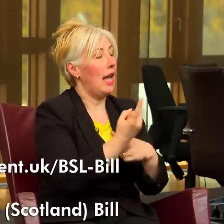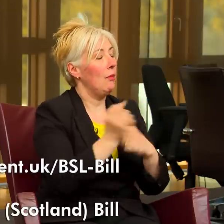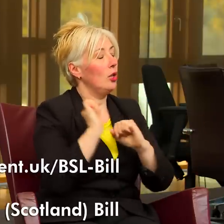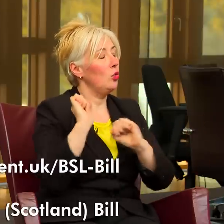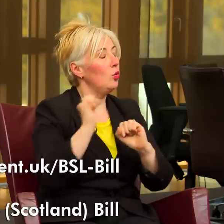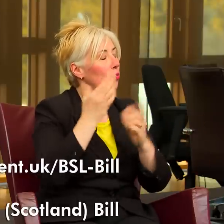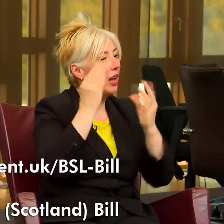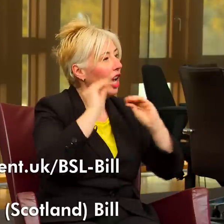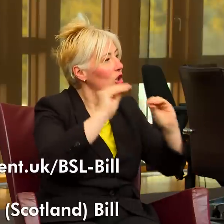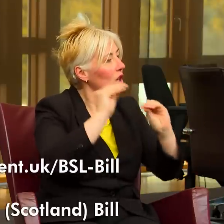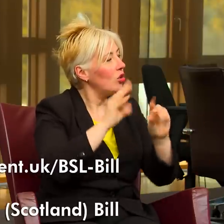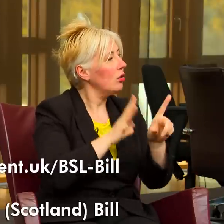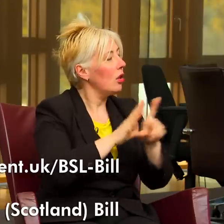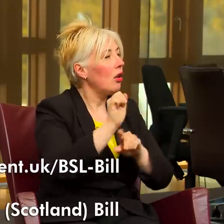Culture Committee on the British Sign Language Bill.